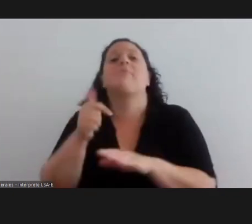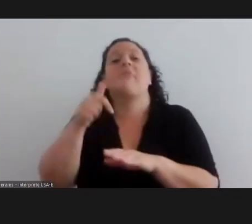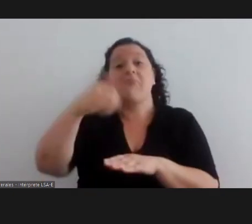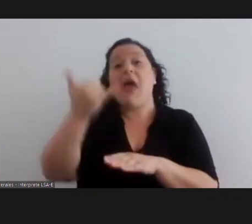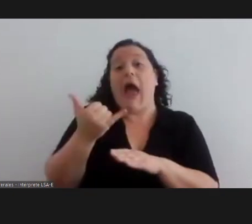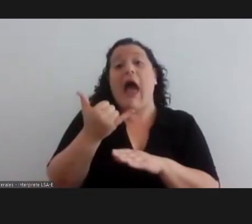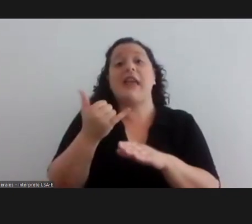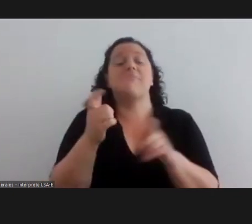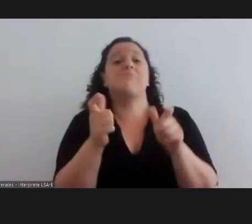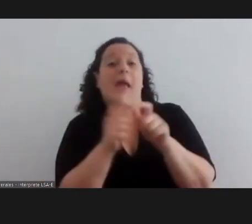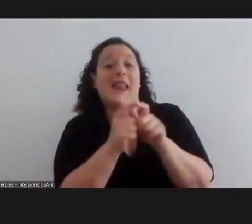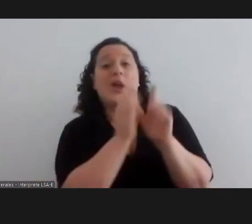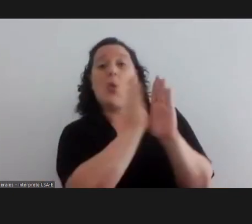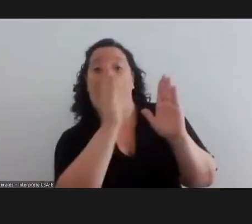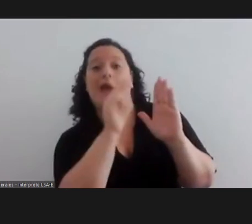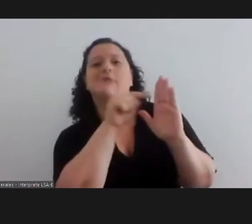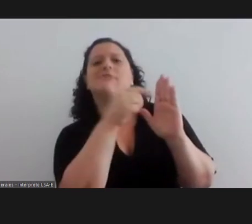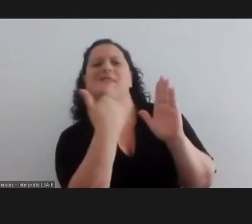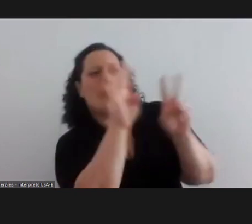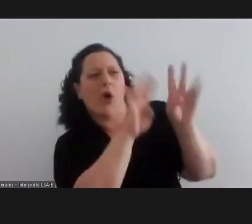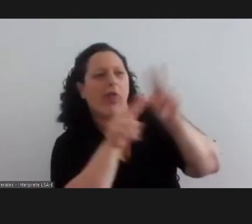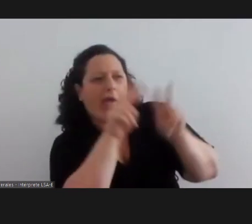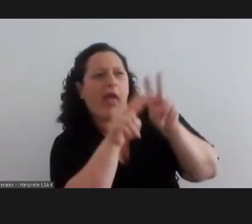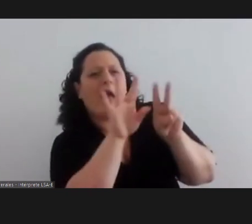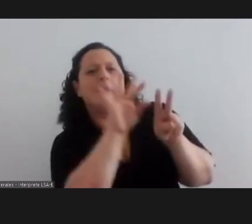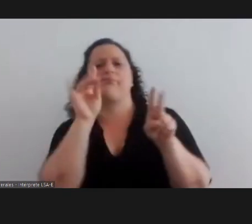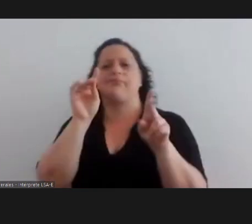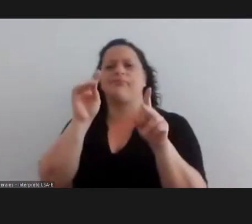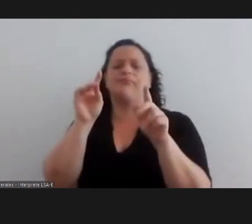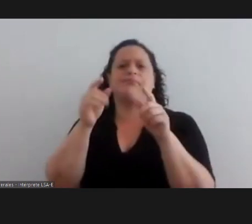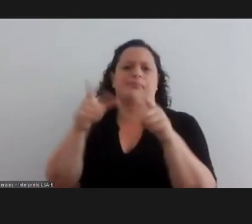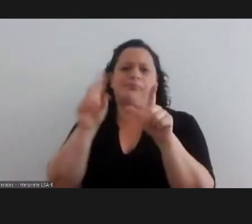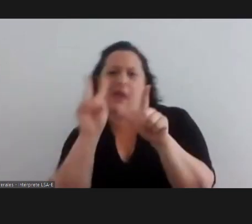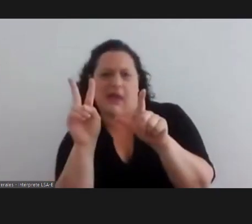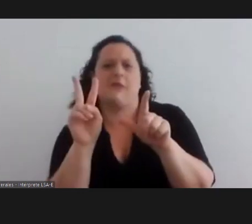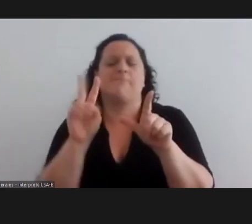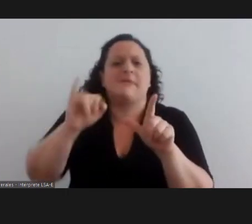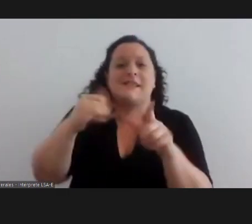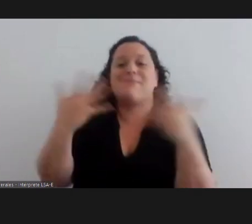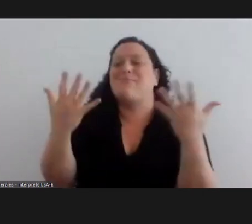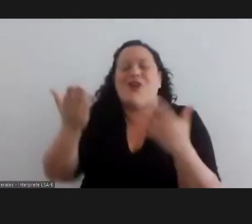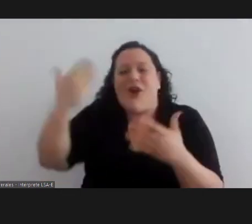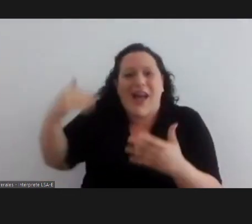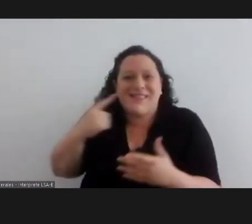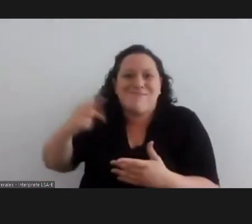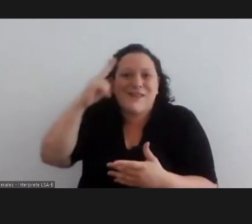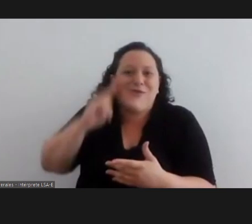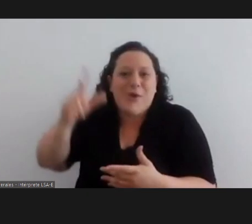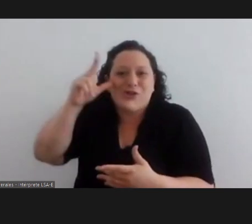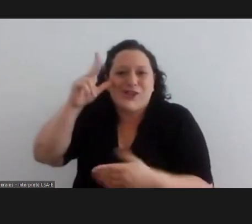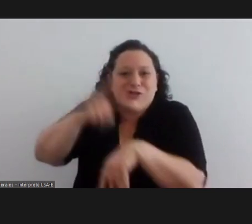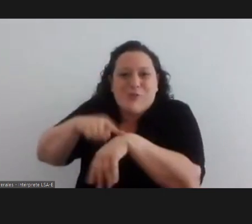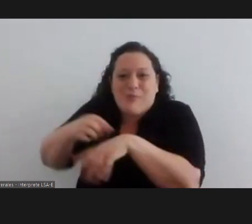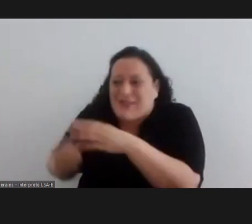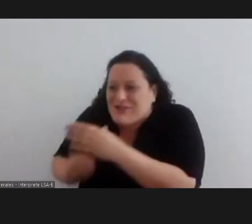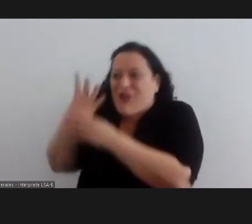whose films can be seen on the cinematic but not many of them so this was a bit the scenario when we started